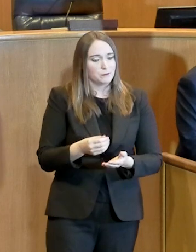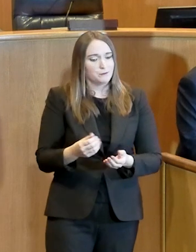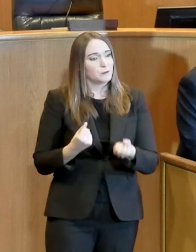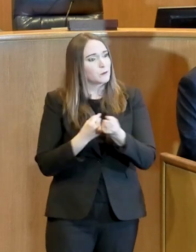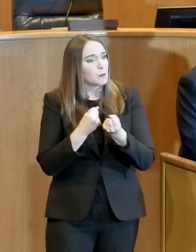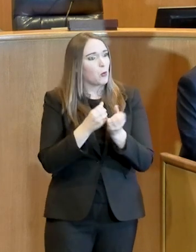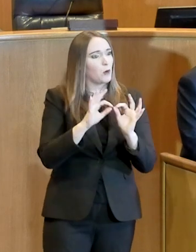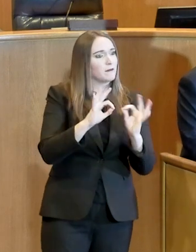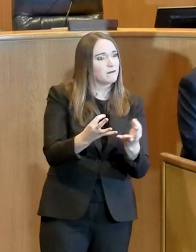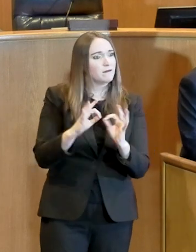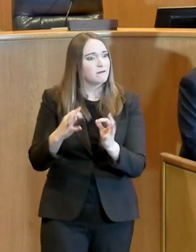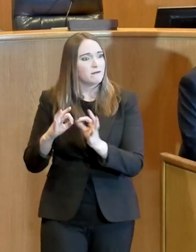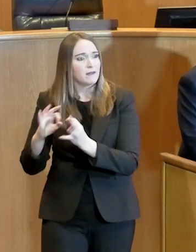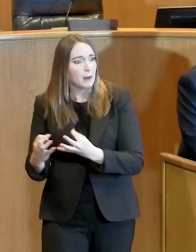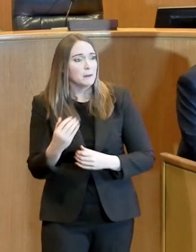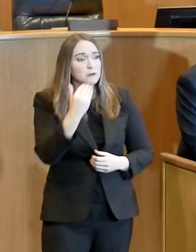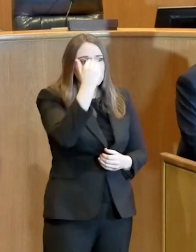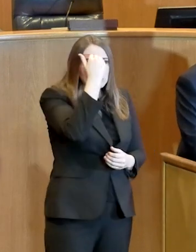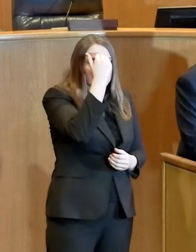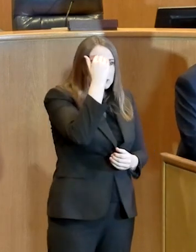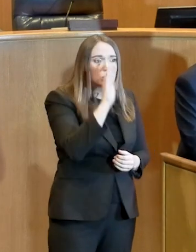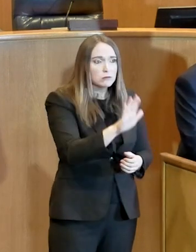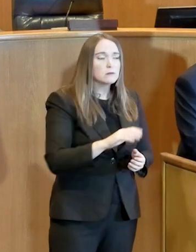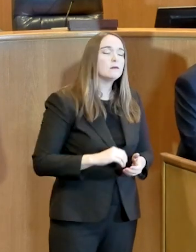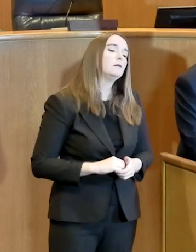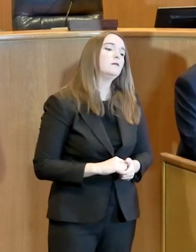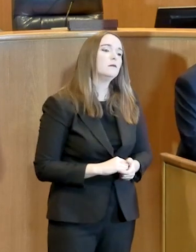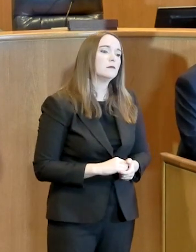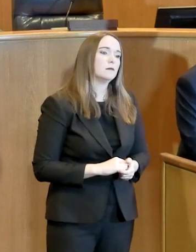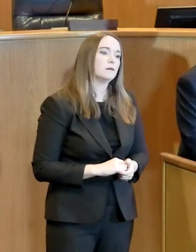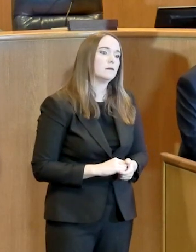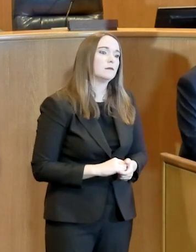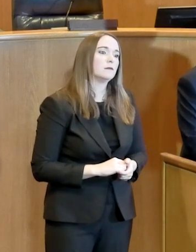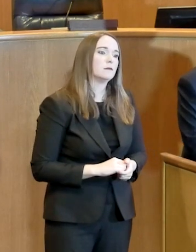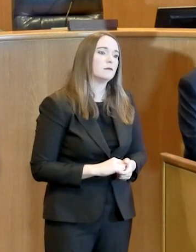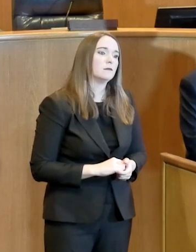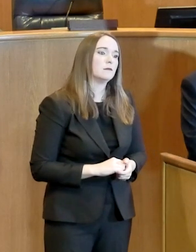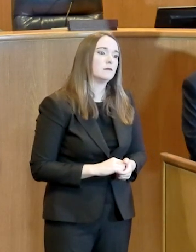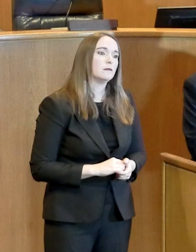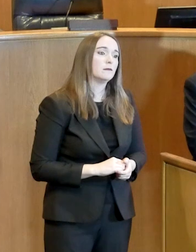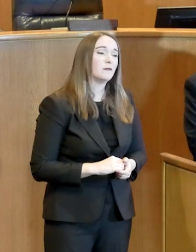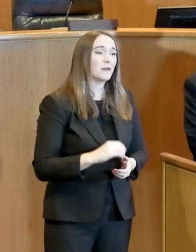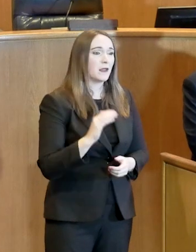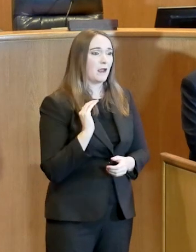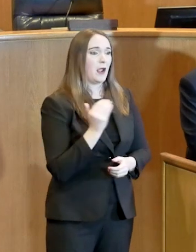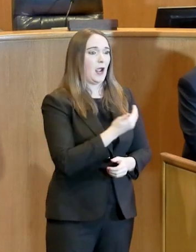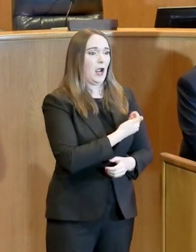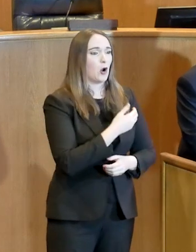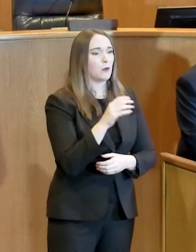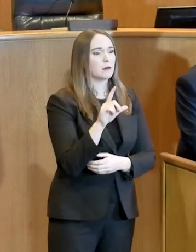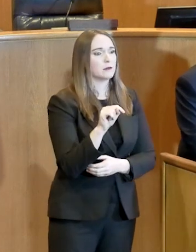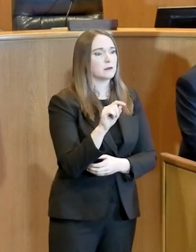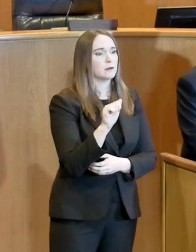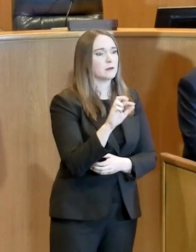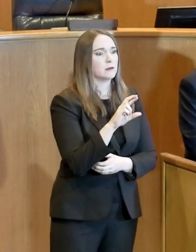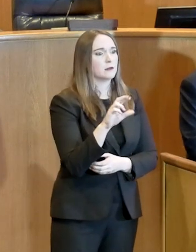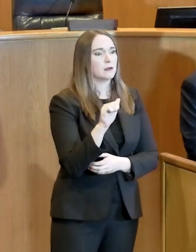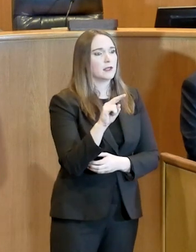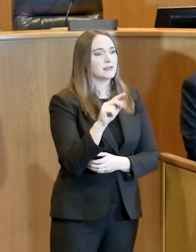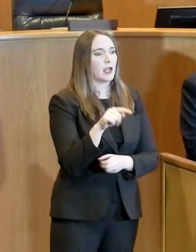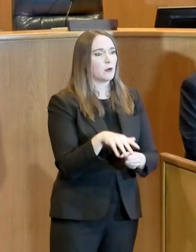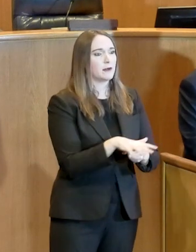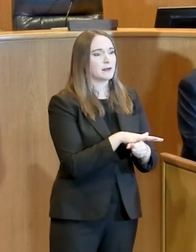But I want to assure you that our Tarrant County Public Health, our city's